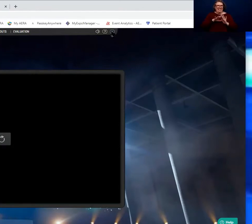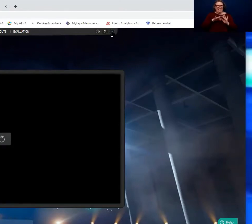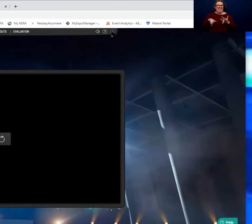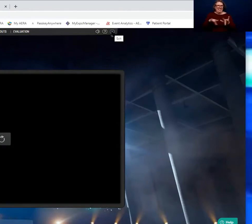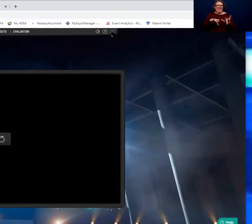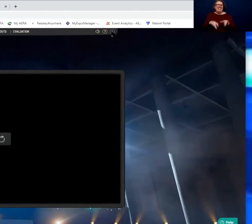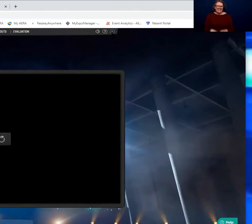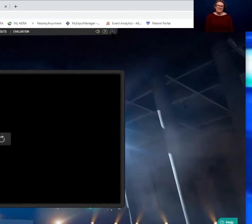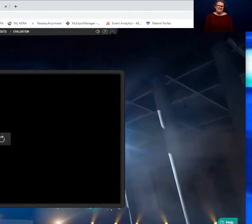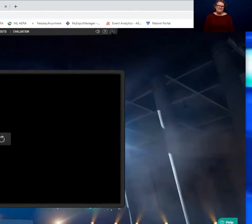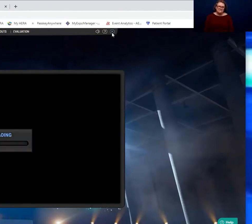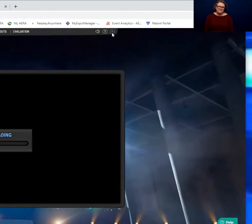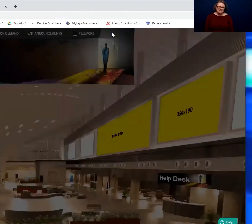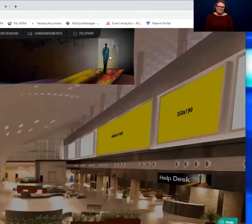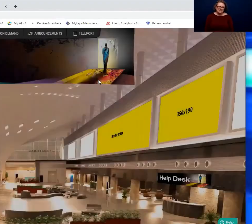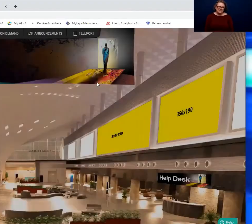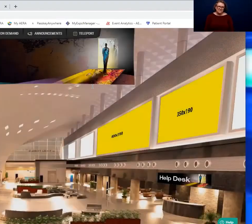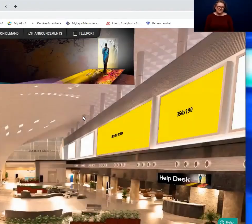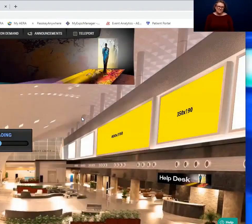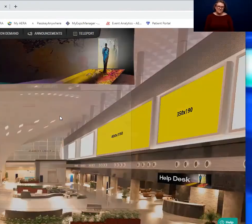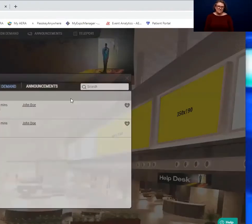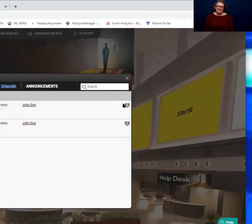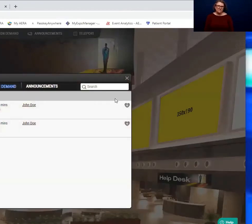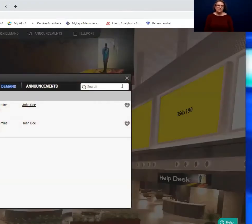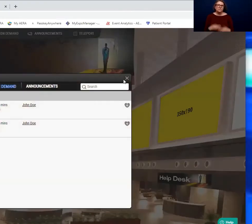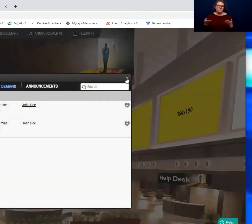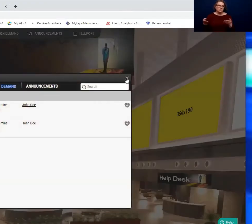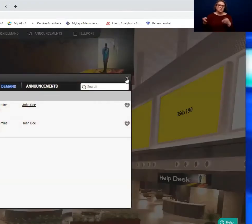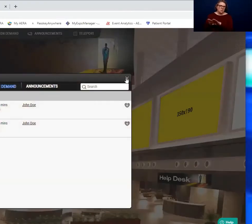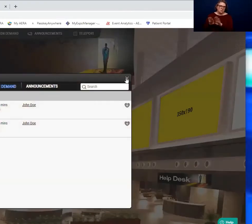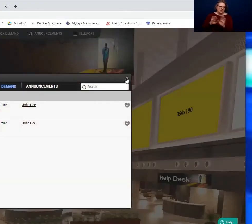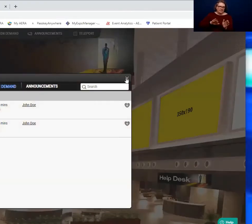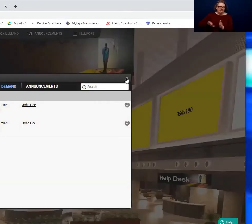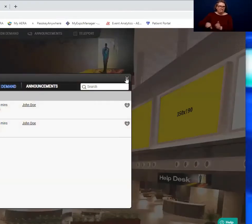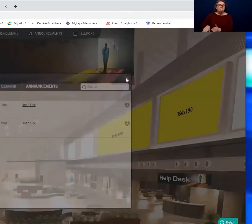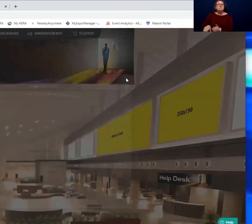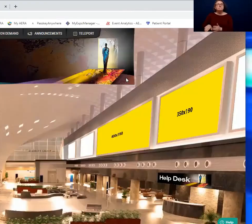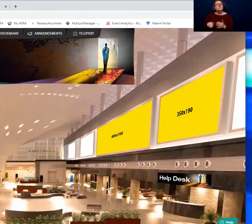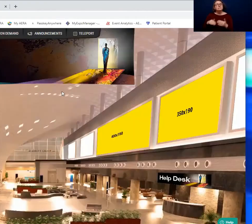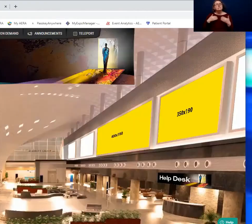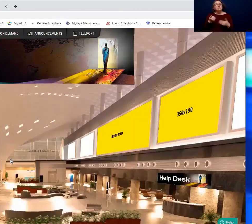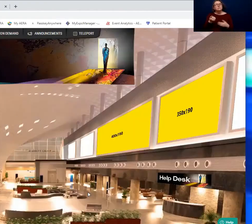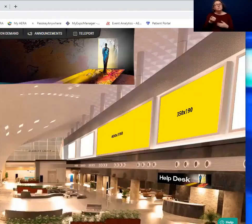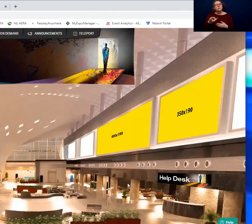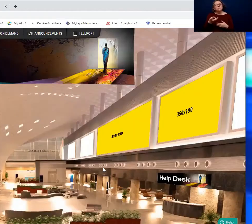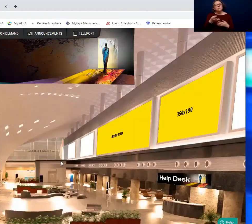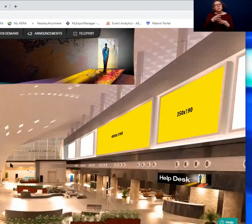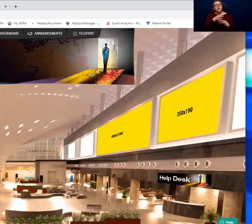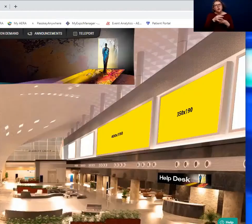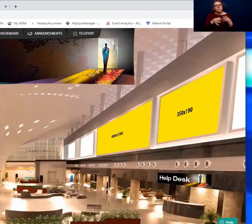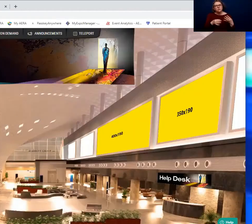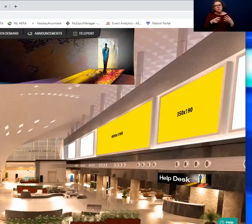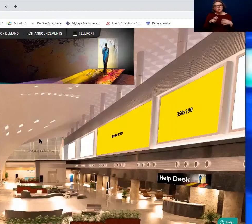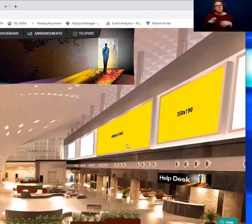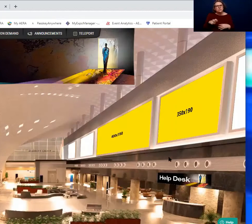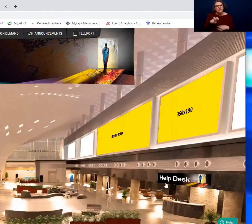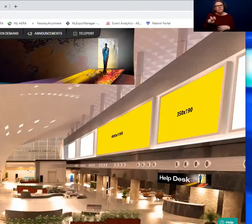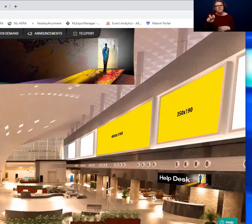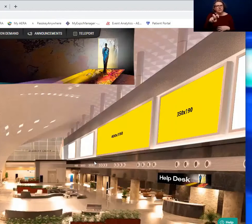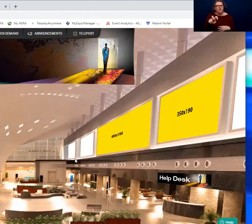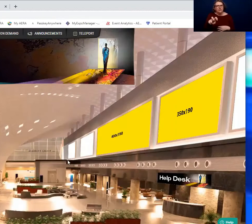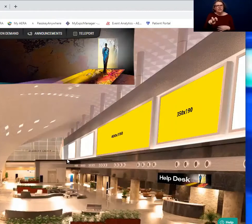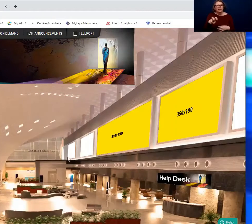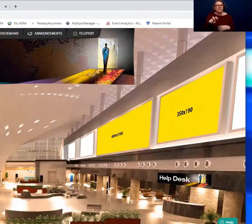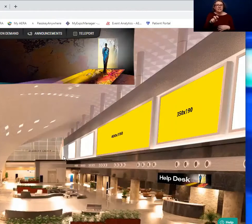go ahead and close this out and we'll continue. There are a couple of ways to navigate. This isn't really